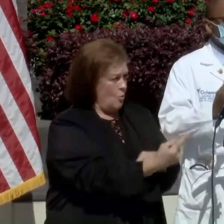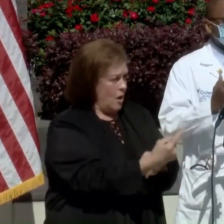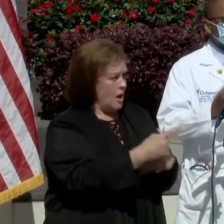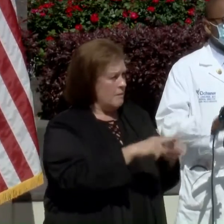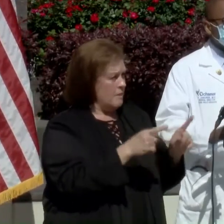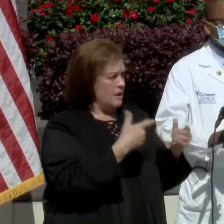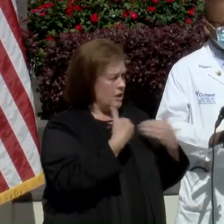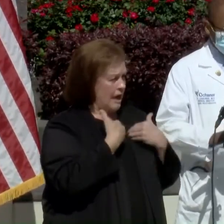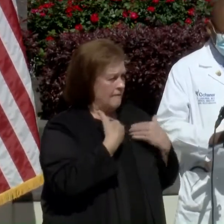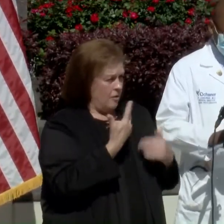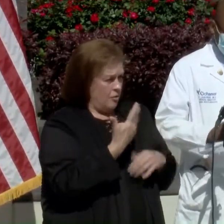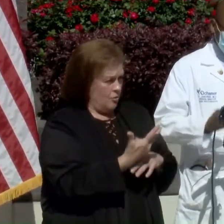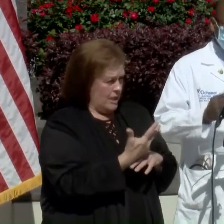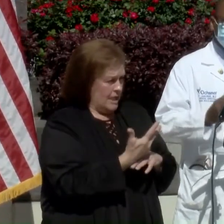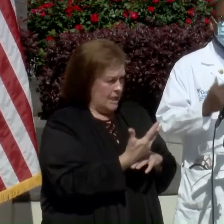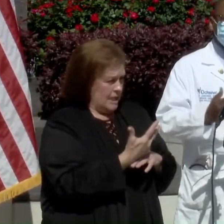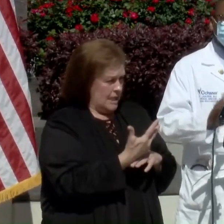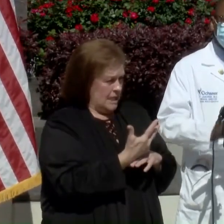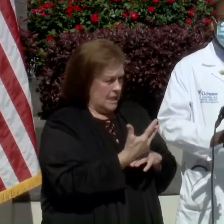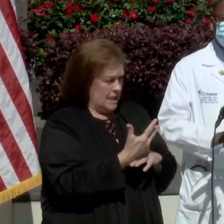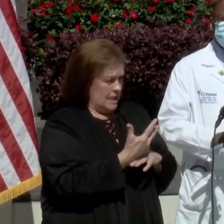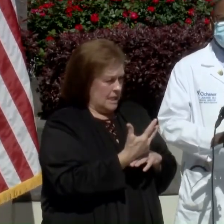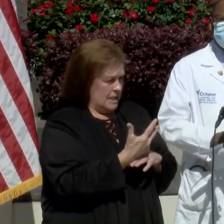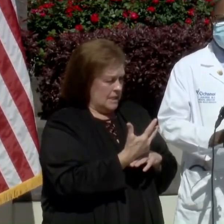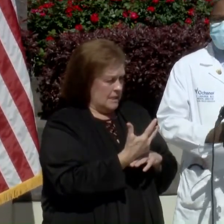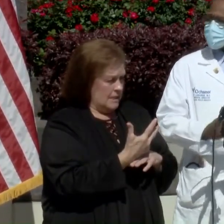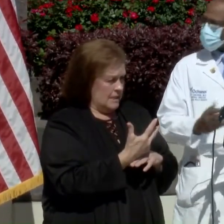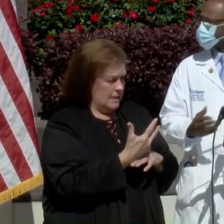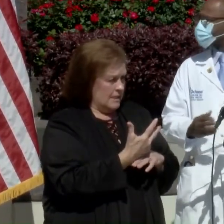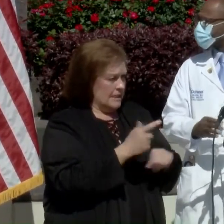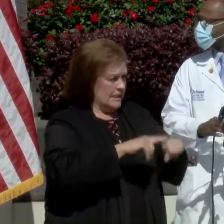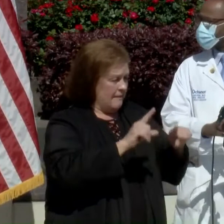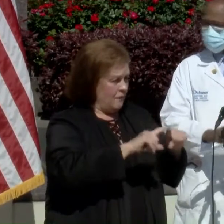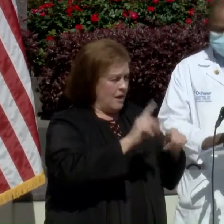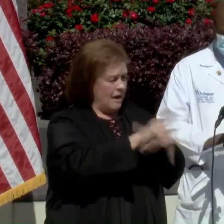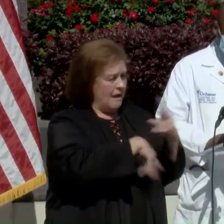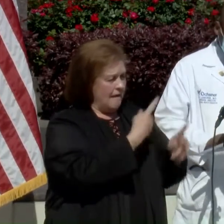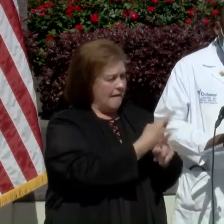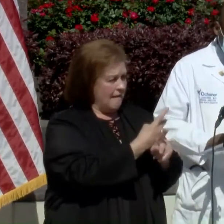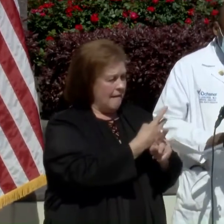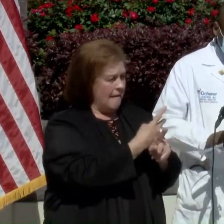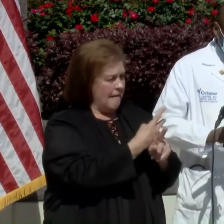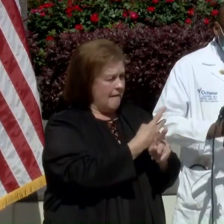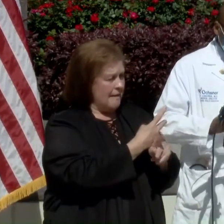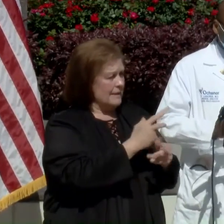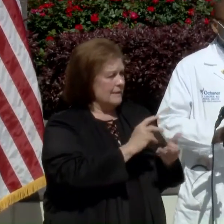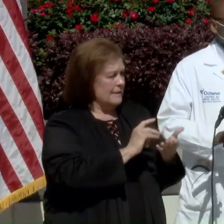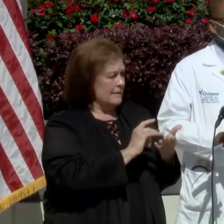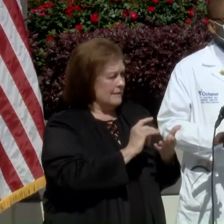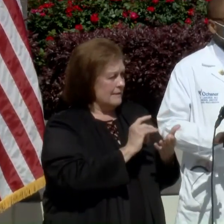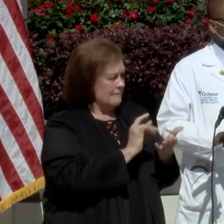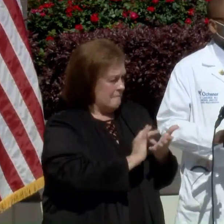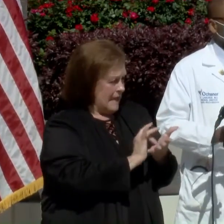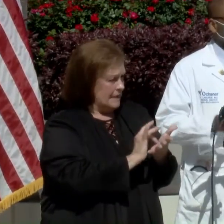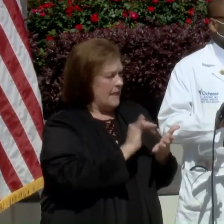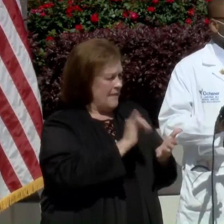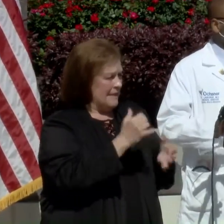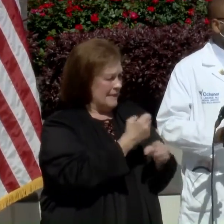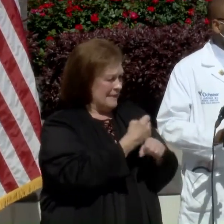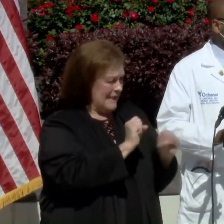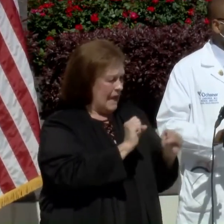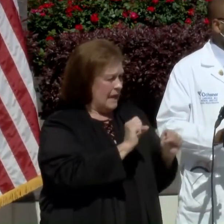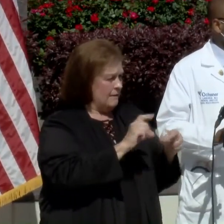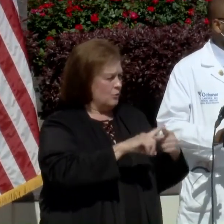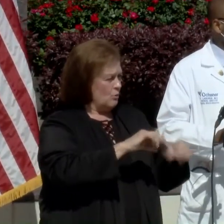we actually have three very effective and safe vaccines to